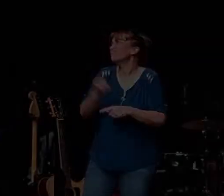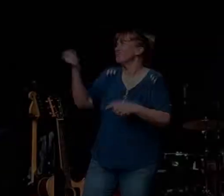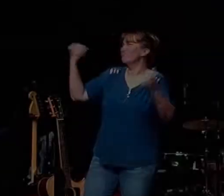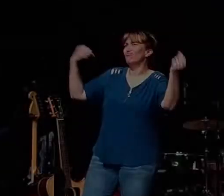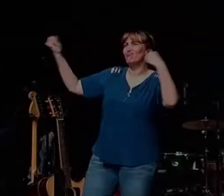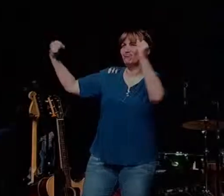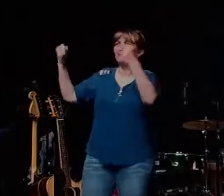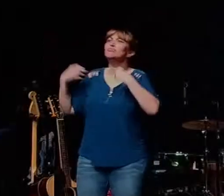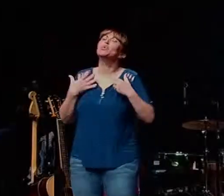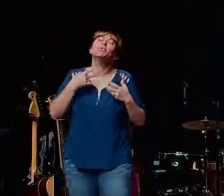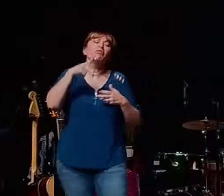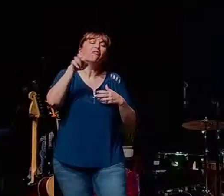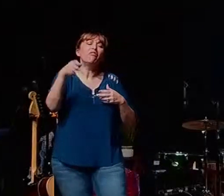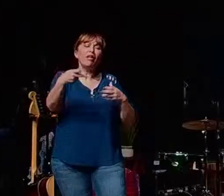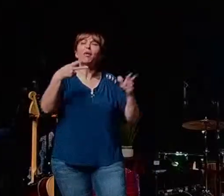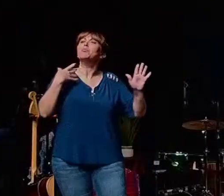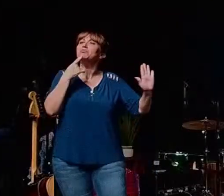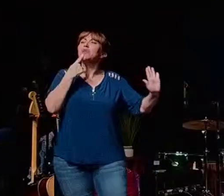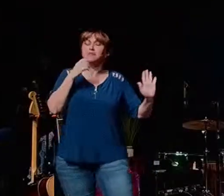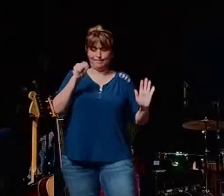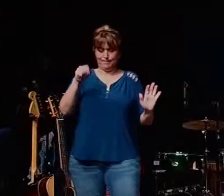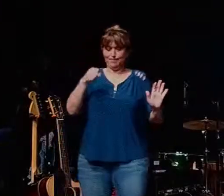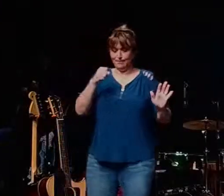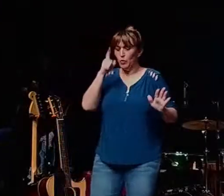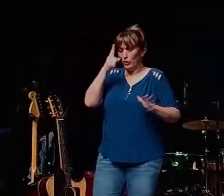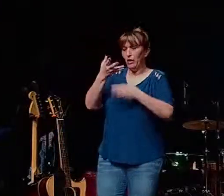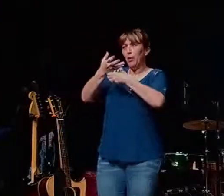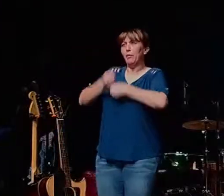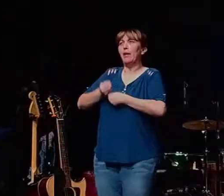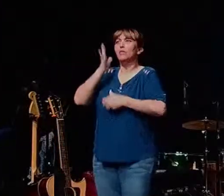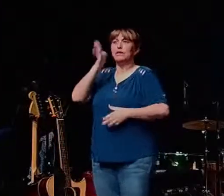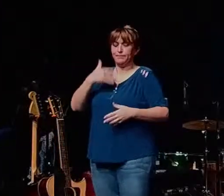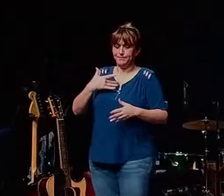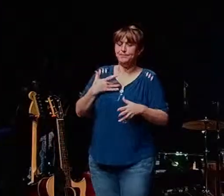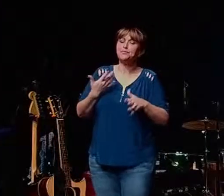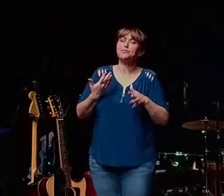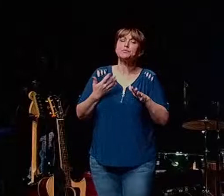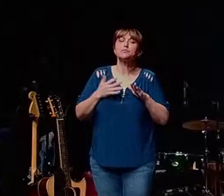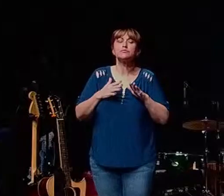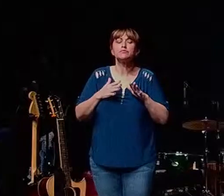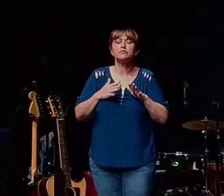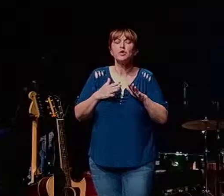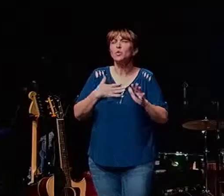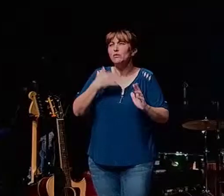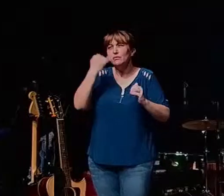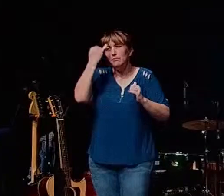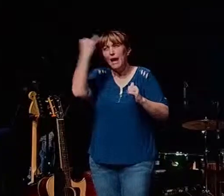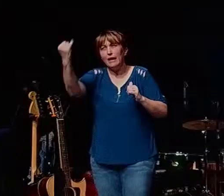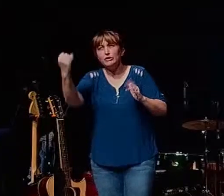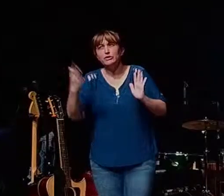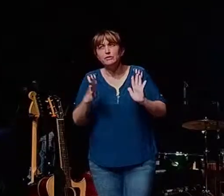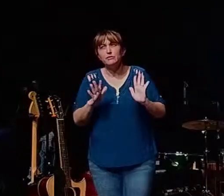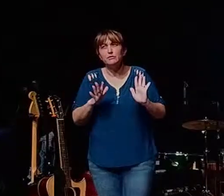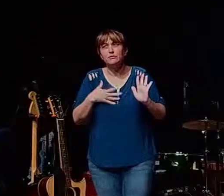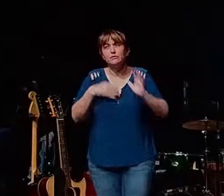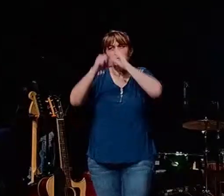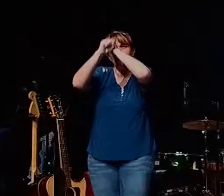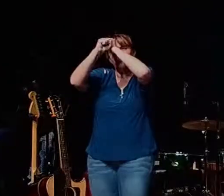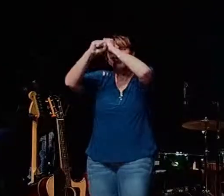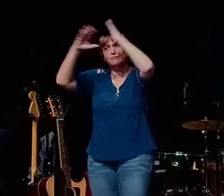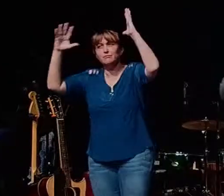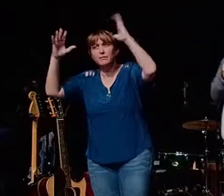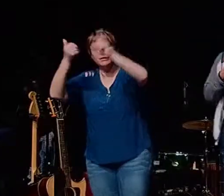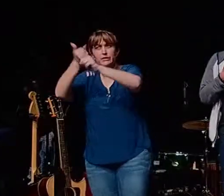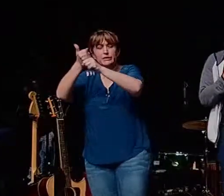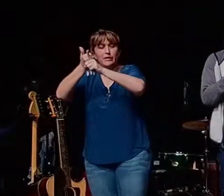happens to say yes this time and just to make it make it real for us let's let's imagine how we would it would play out for